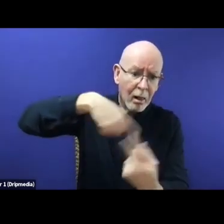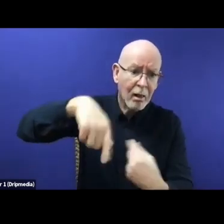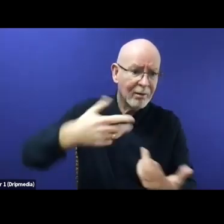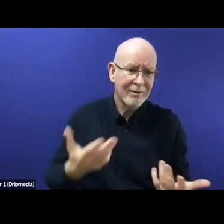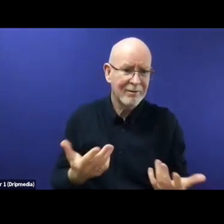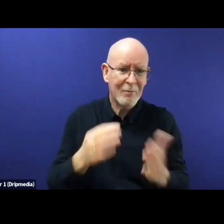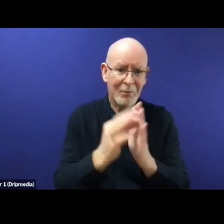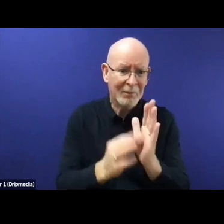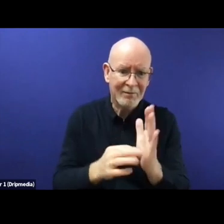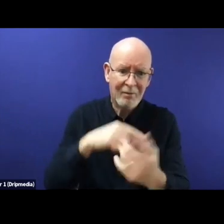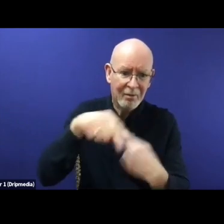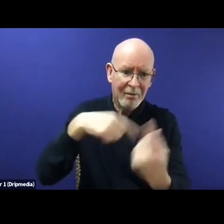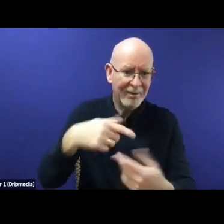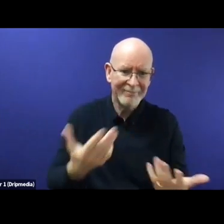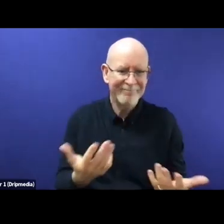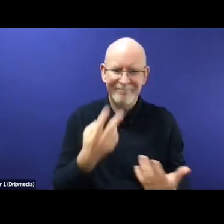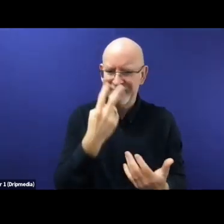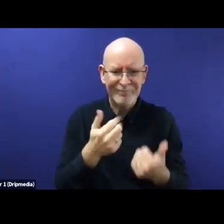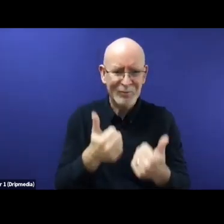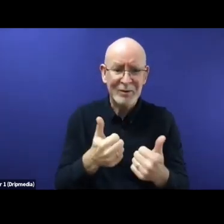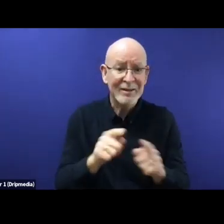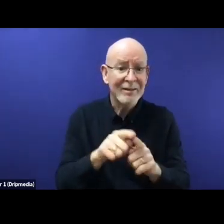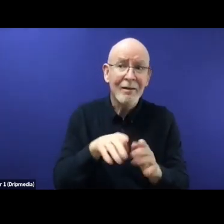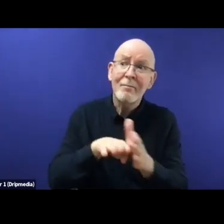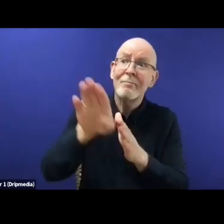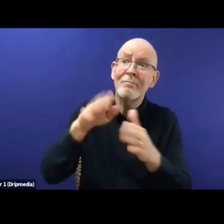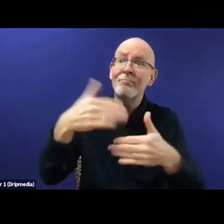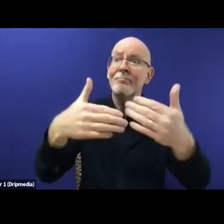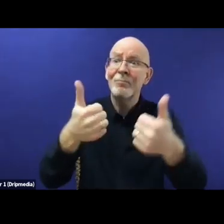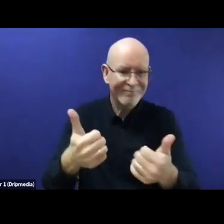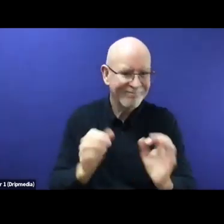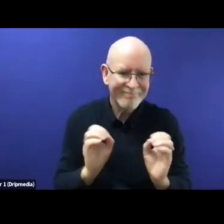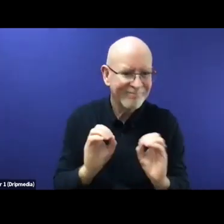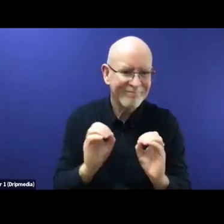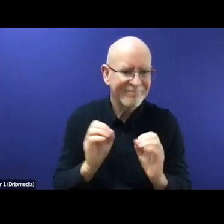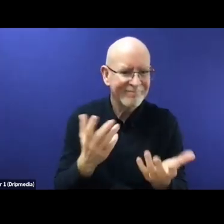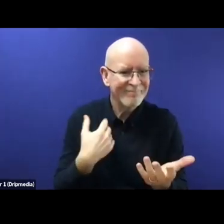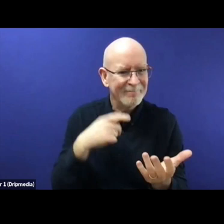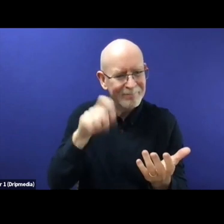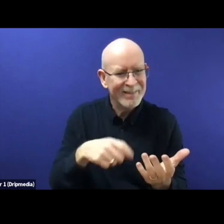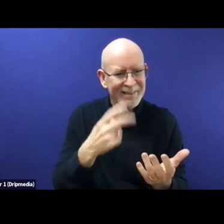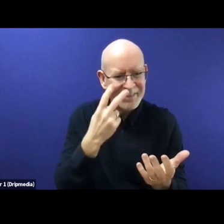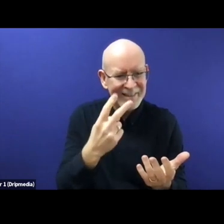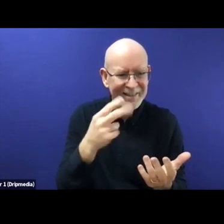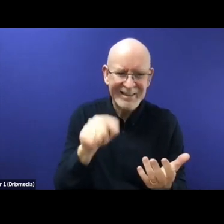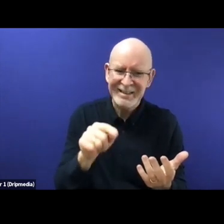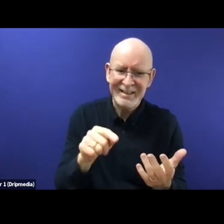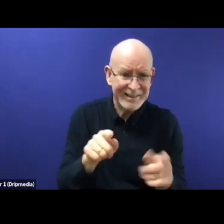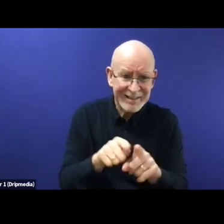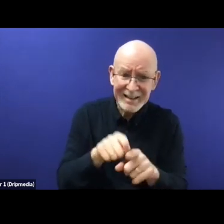happened with the camp of Moria. And that's what I'm afraid of. Yeah, I will stop here. Thank